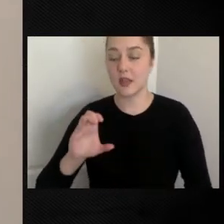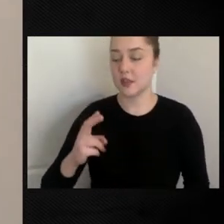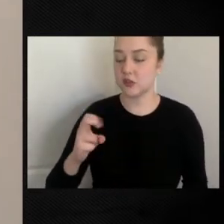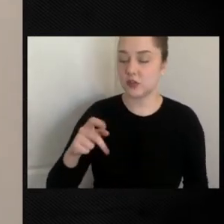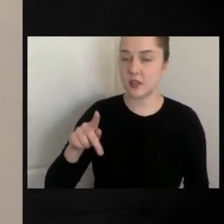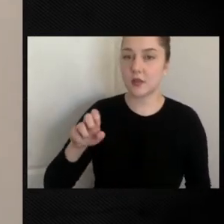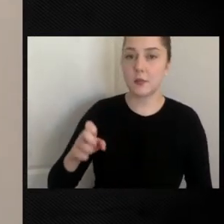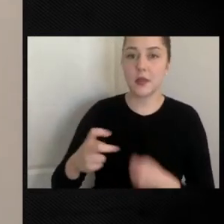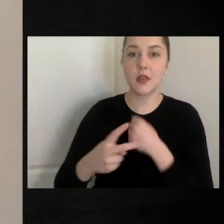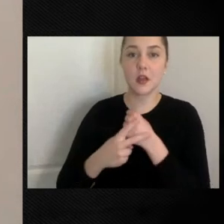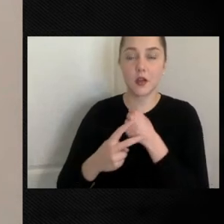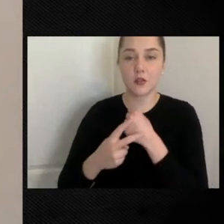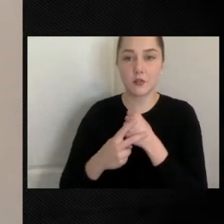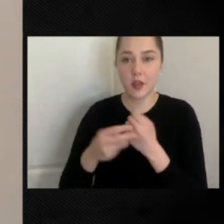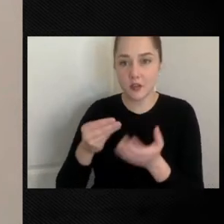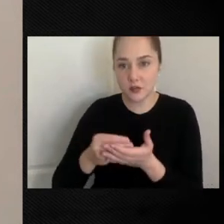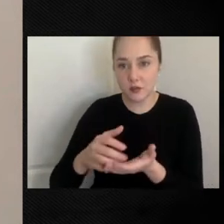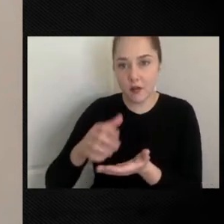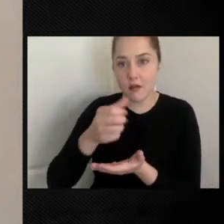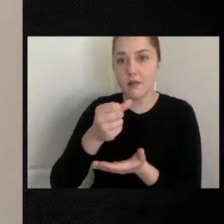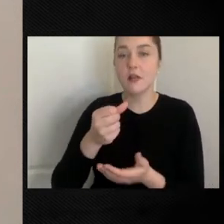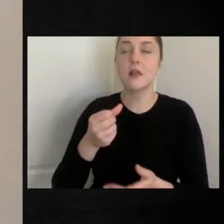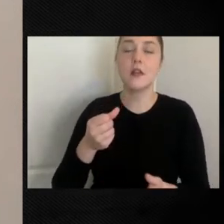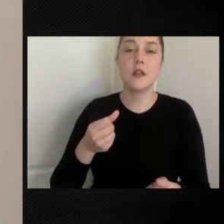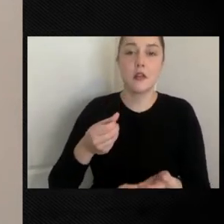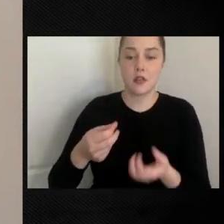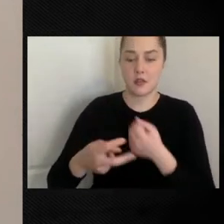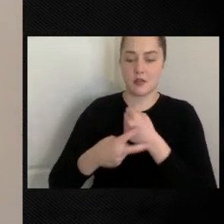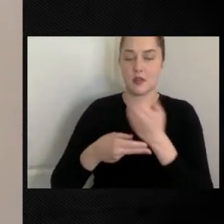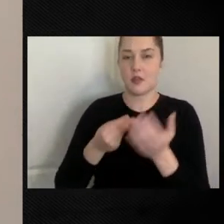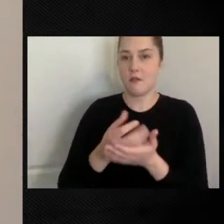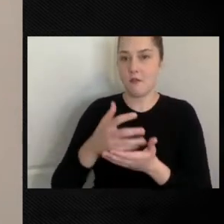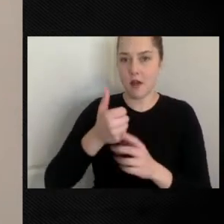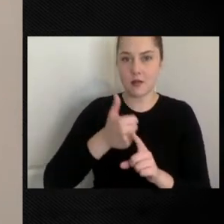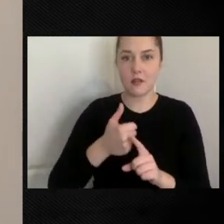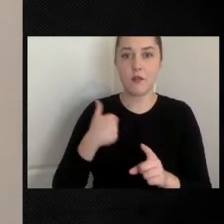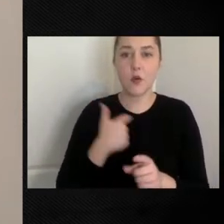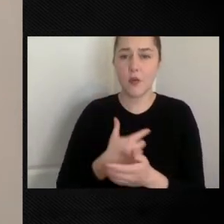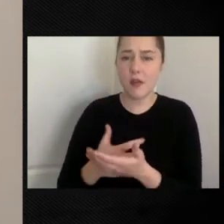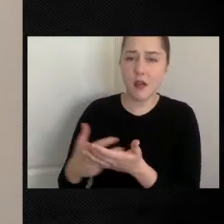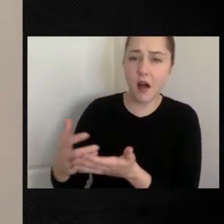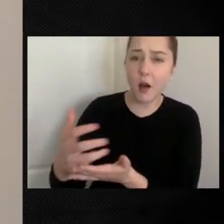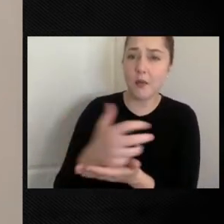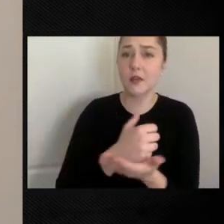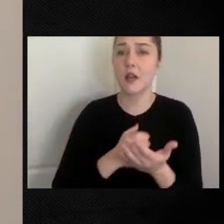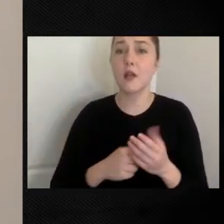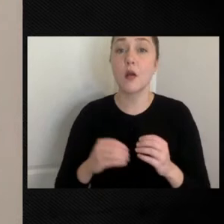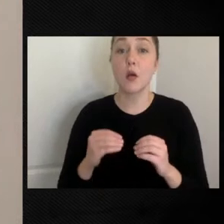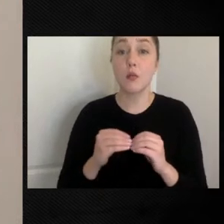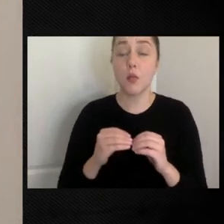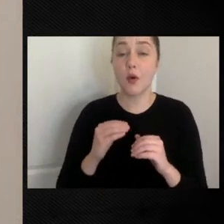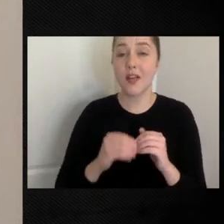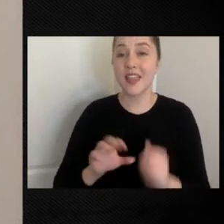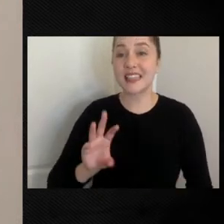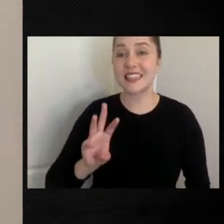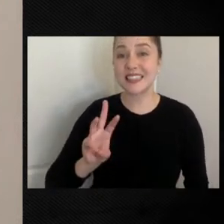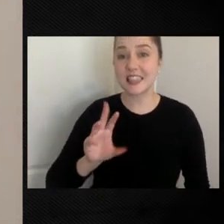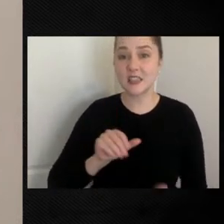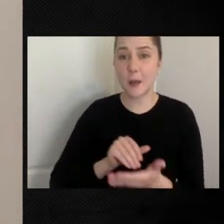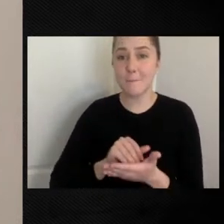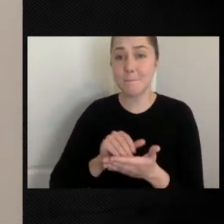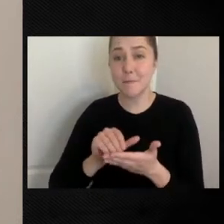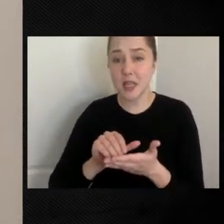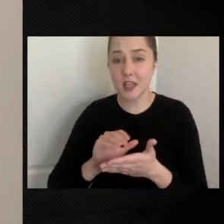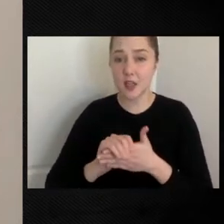Conservation Fund itself, we cobbled together over six million dollars to